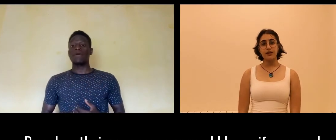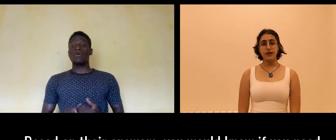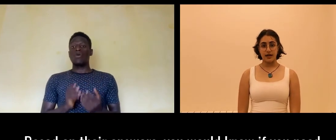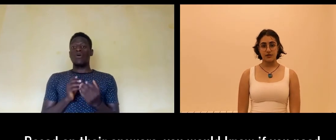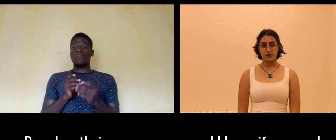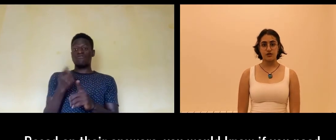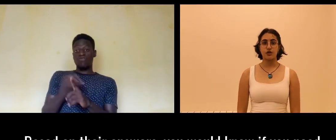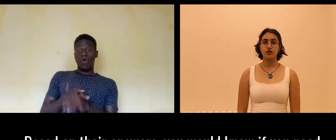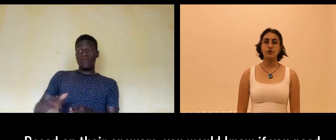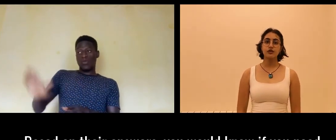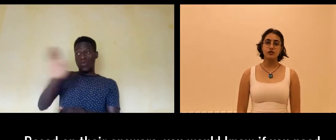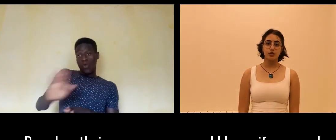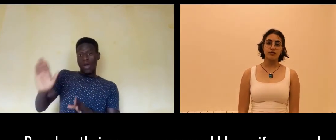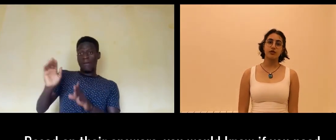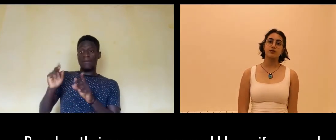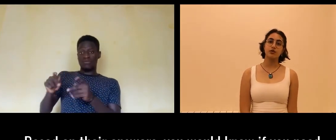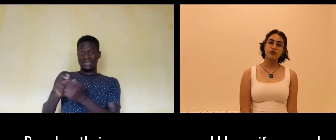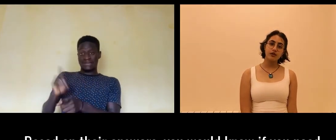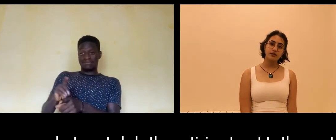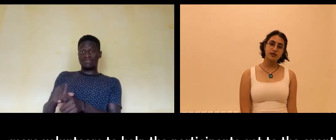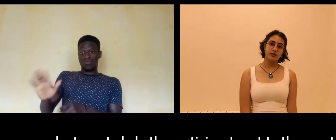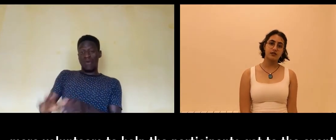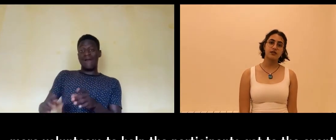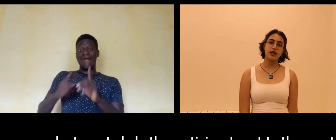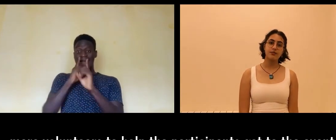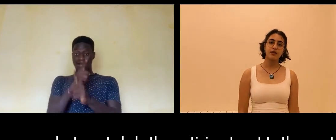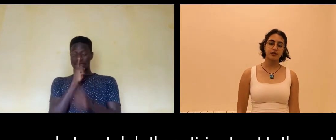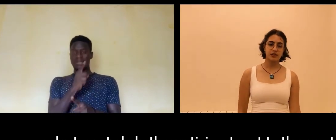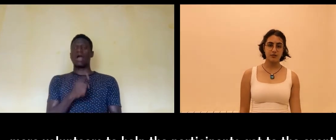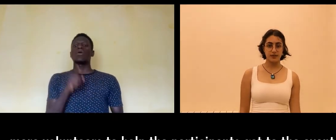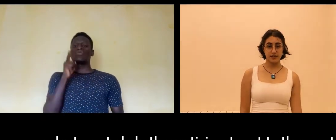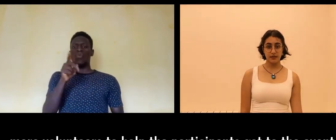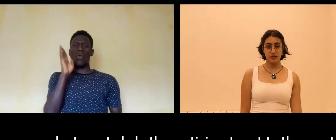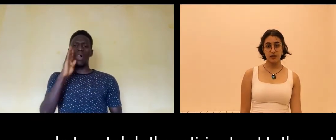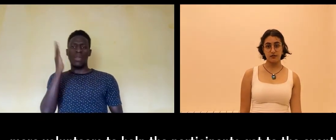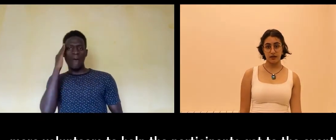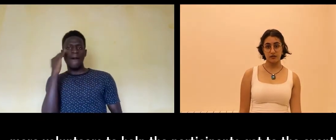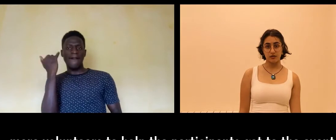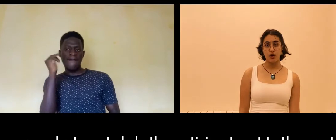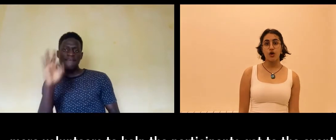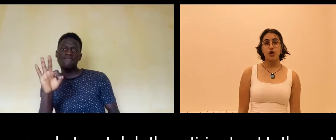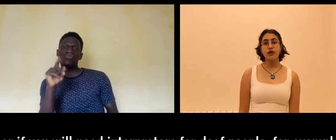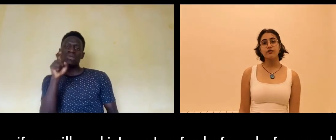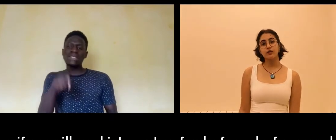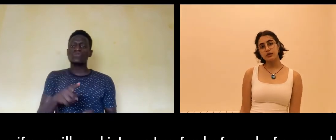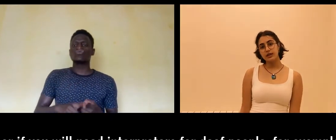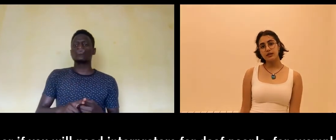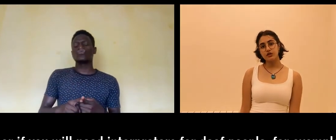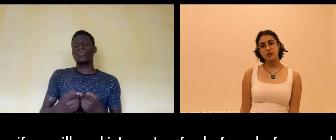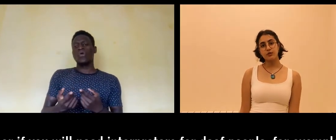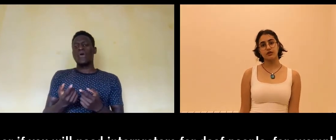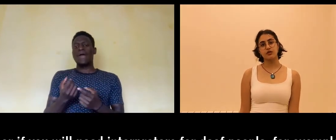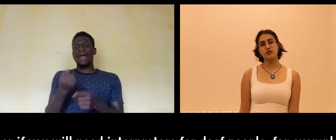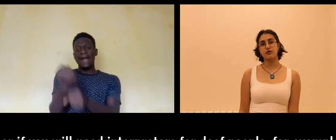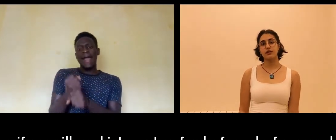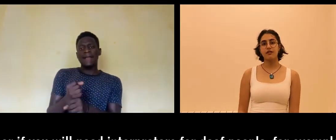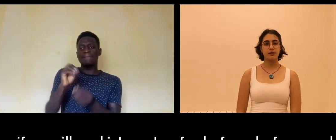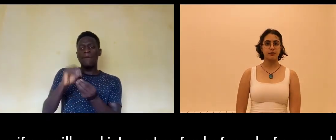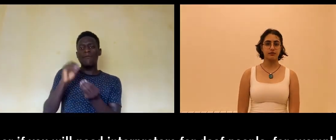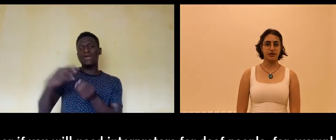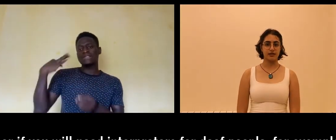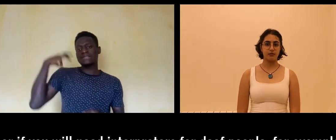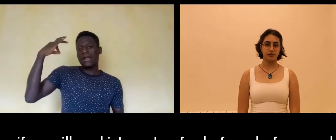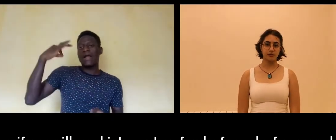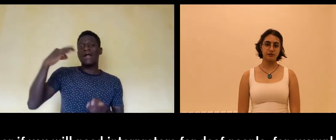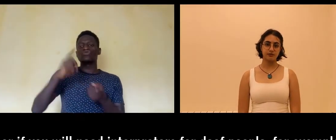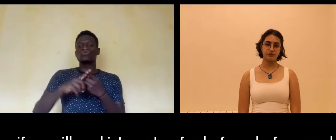Based on their answers, you would know if you need more volunteers to help the participants get to the event, or if you would need interpreters for deaf